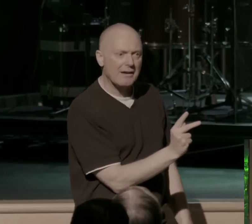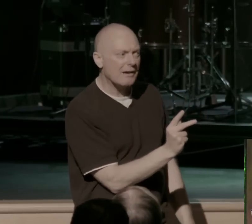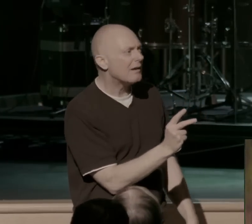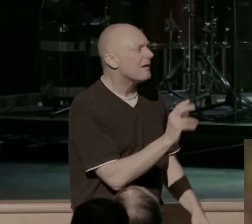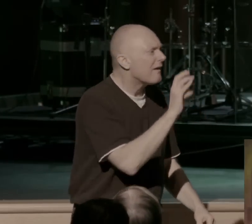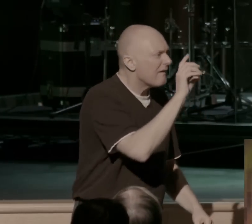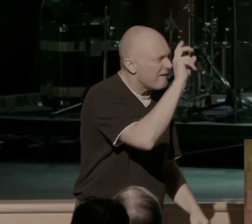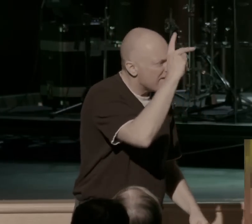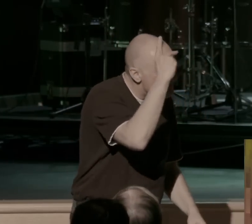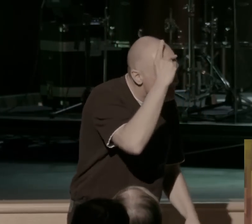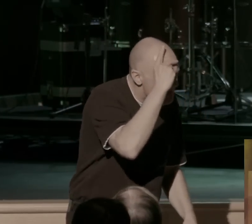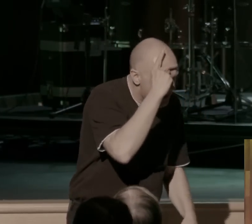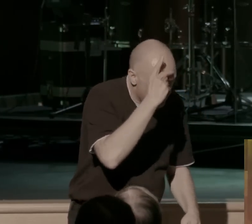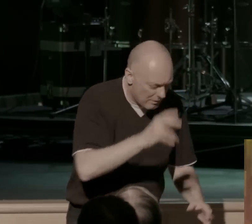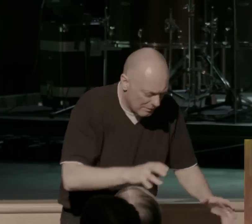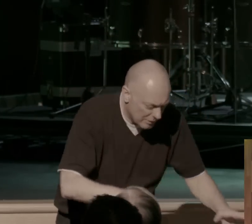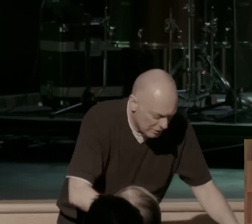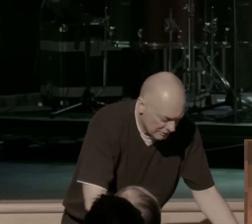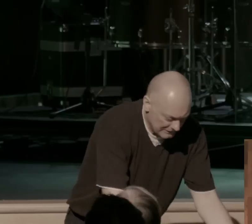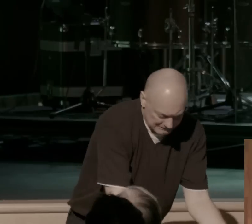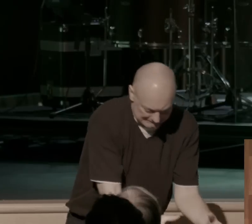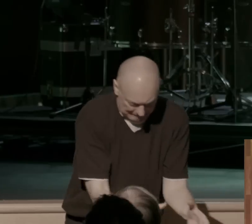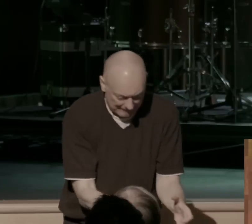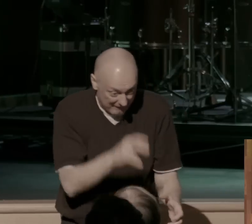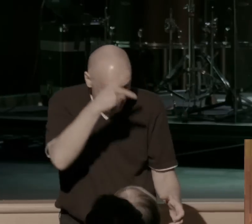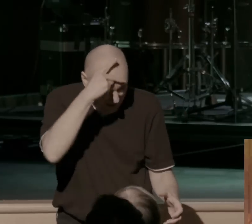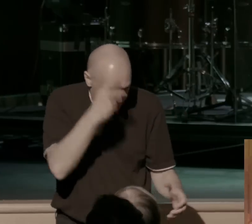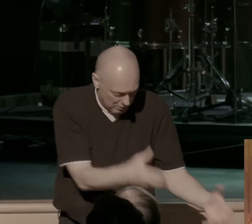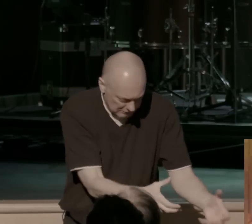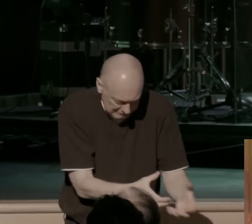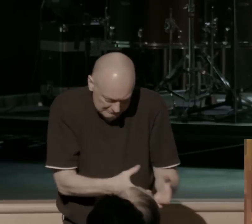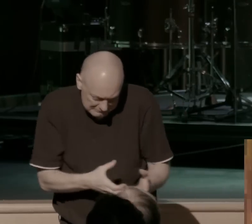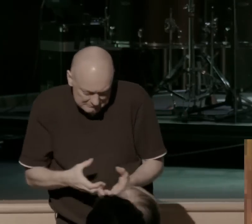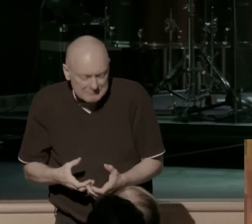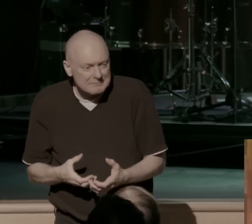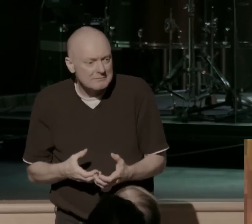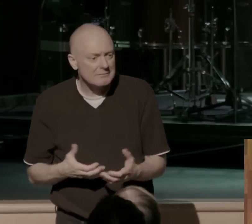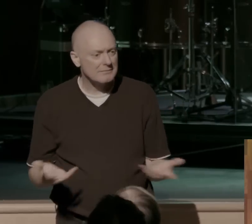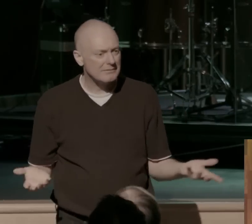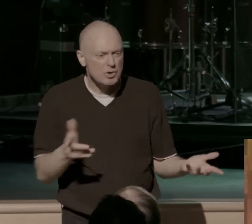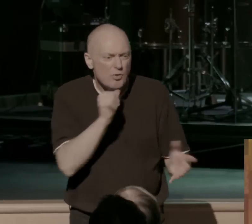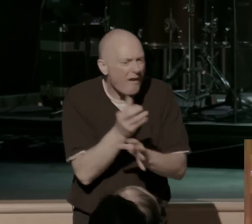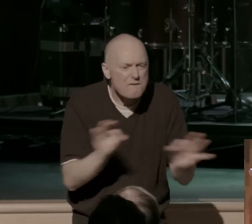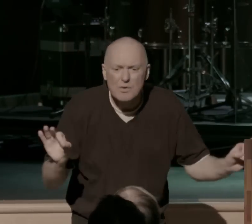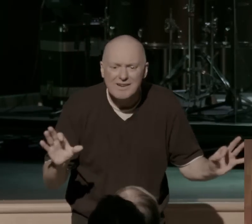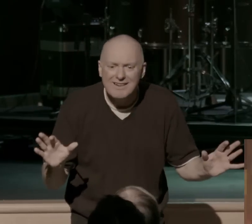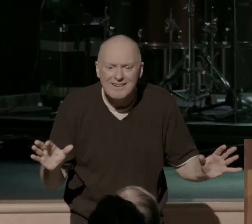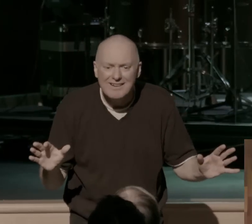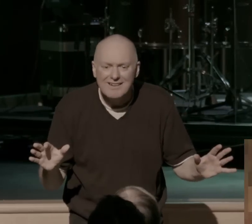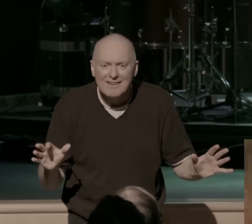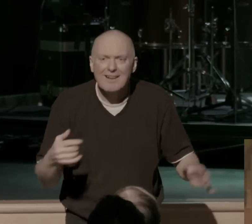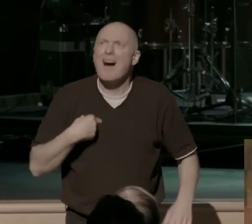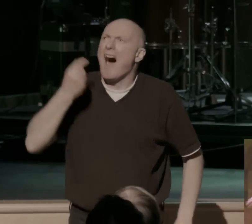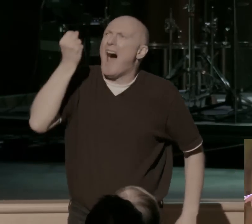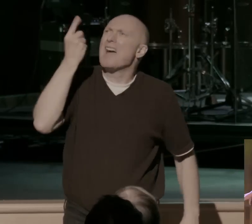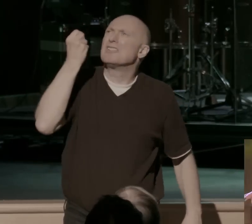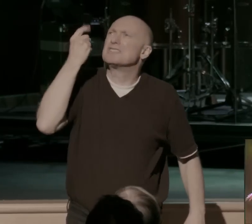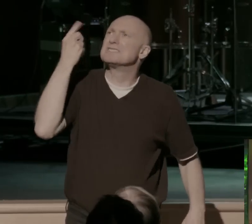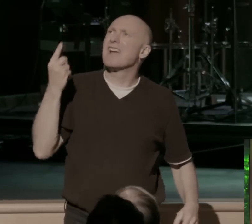and you drag him along with you, you're no longer free. In what you're saying is, Jesus, I get it, but your death, your sacrifice, it won't take care of